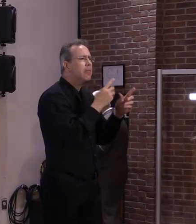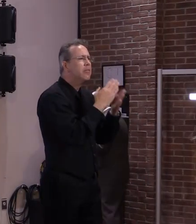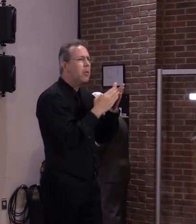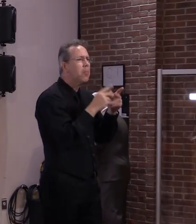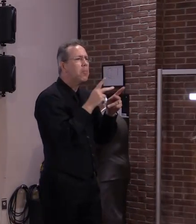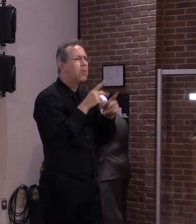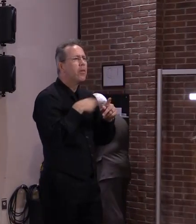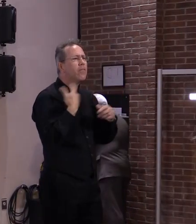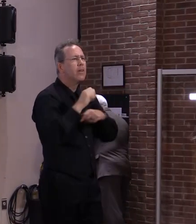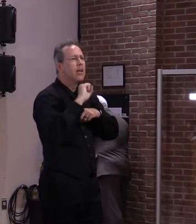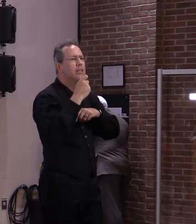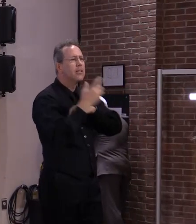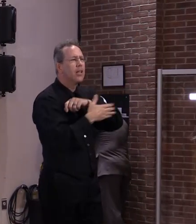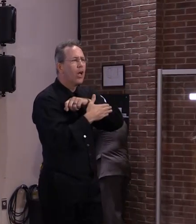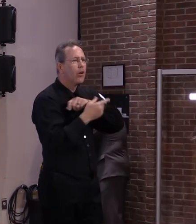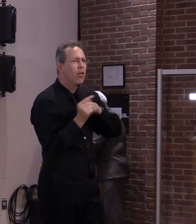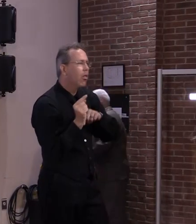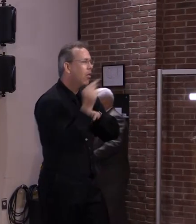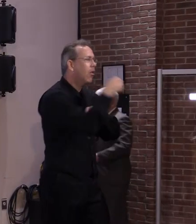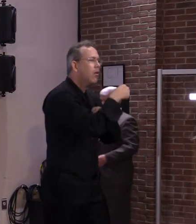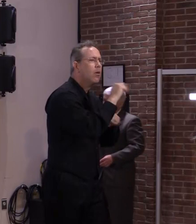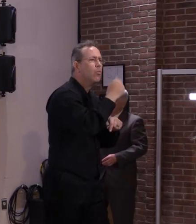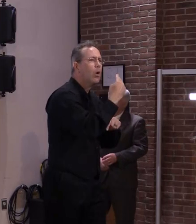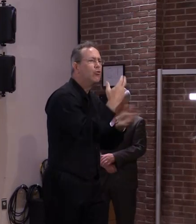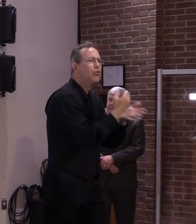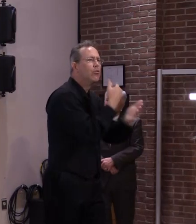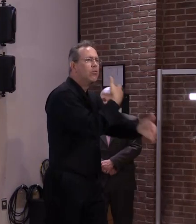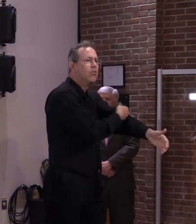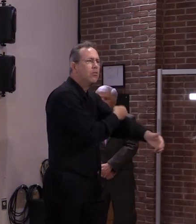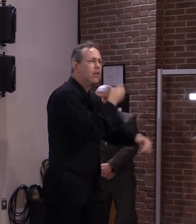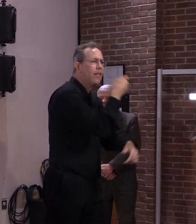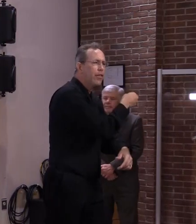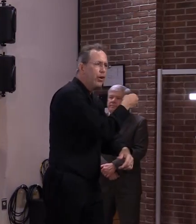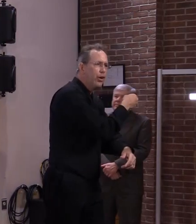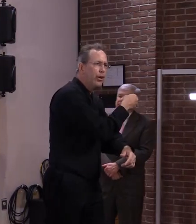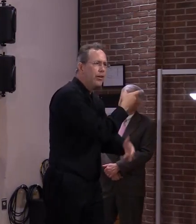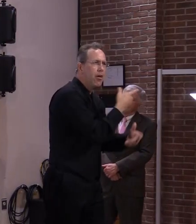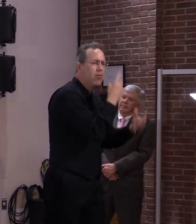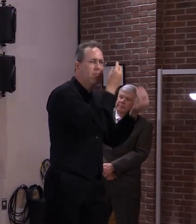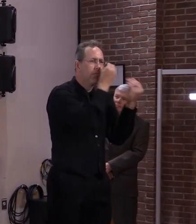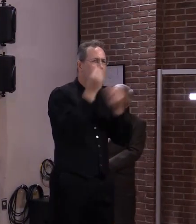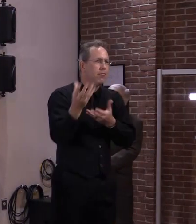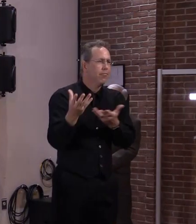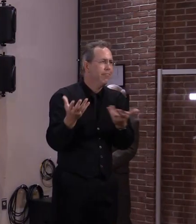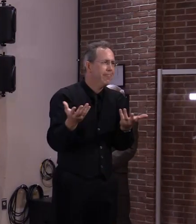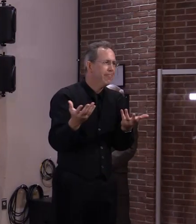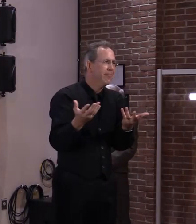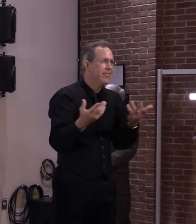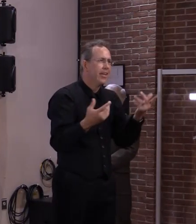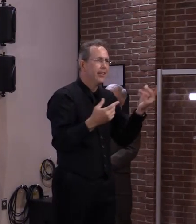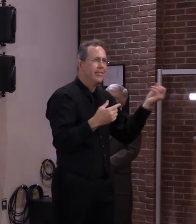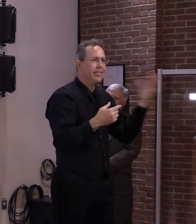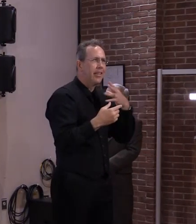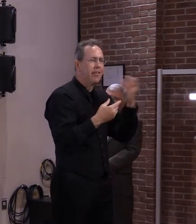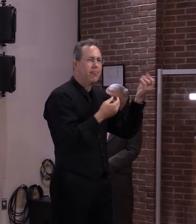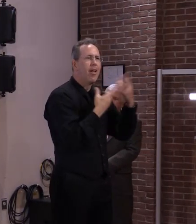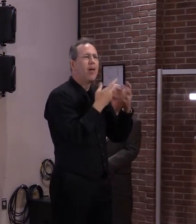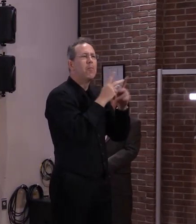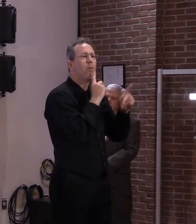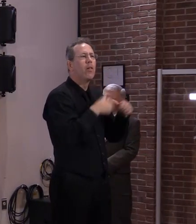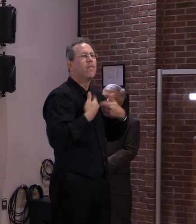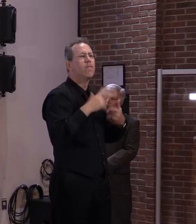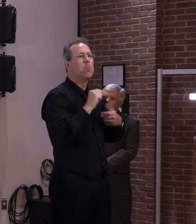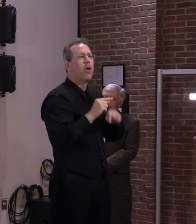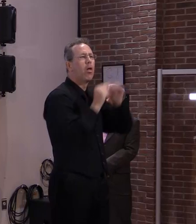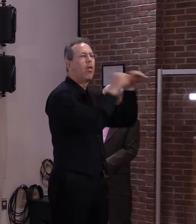to pharmacies in new hampshire or other sites in new hampshire and gotten their vaccine so the number could be higher but i can't